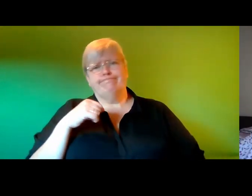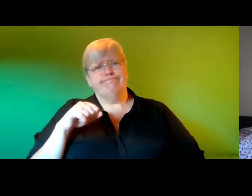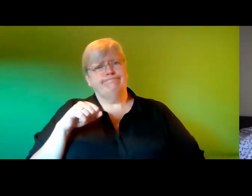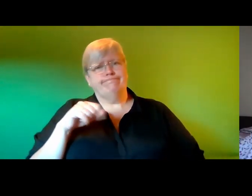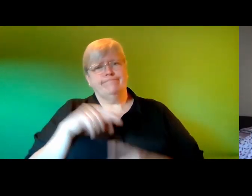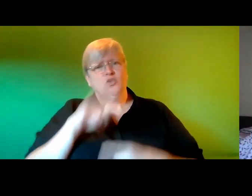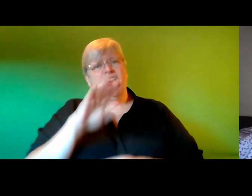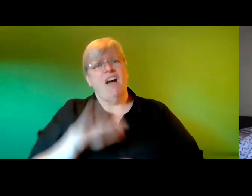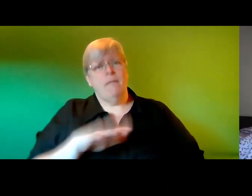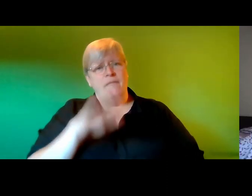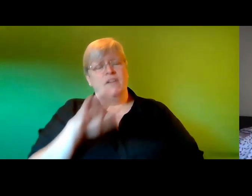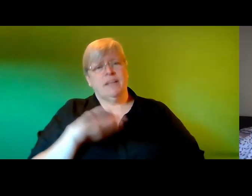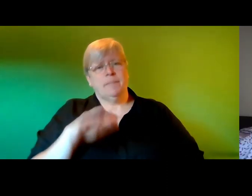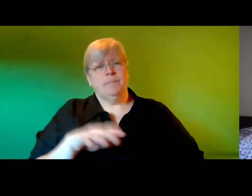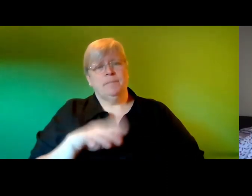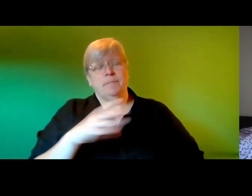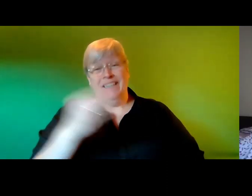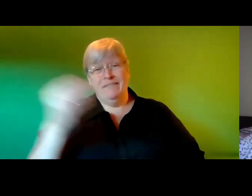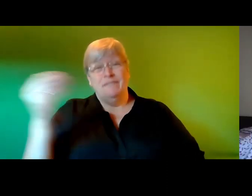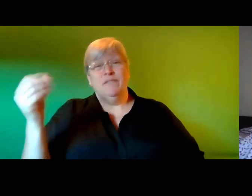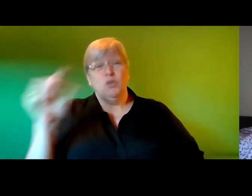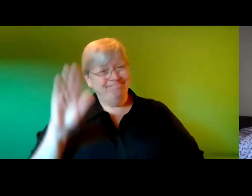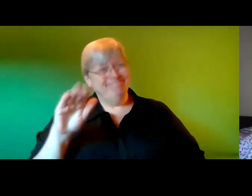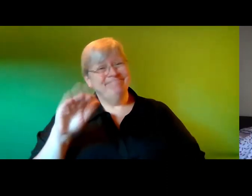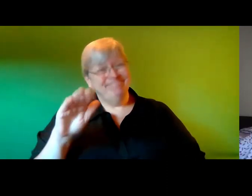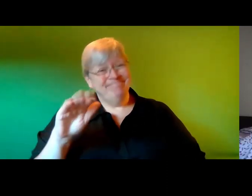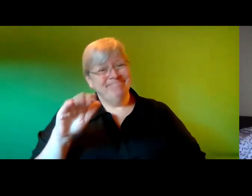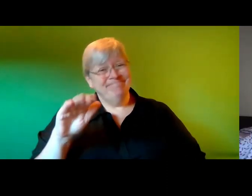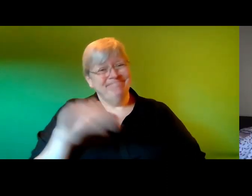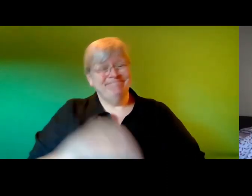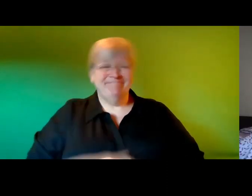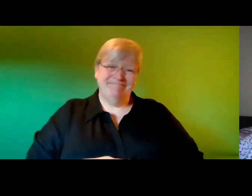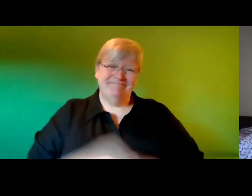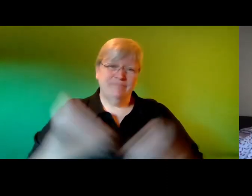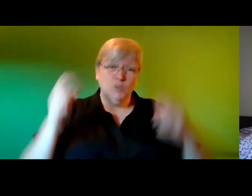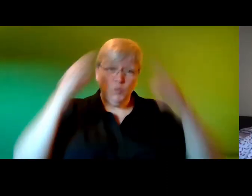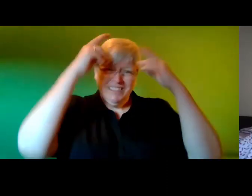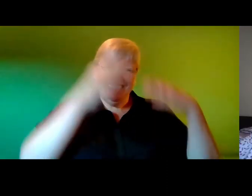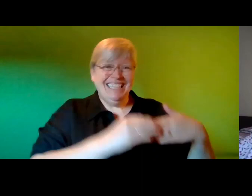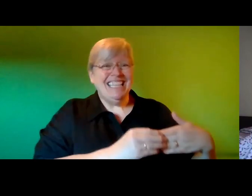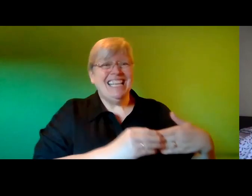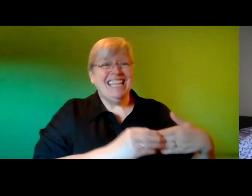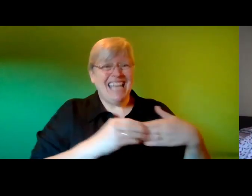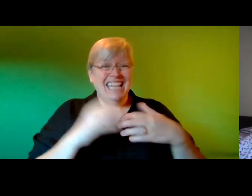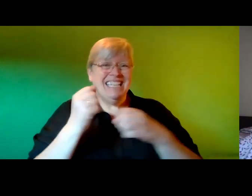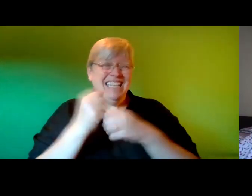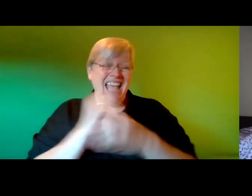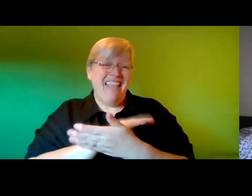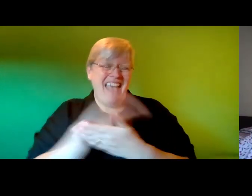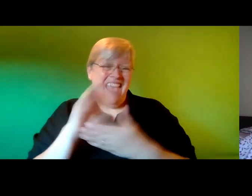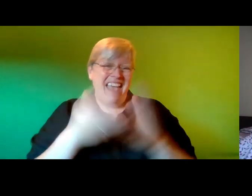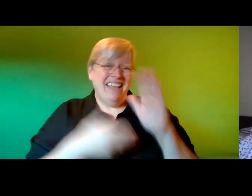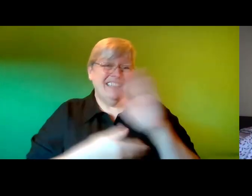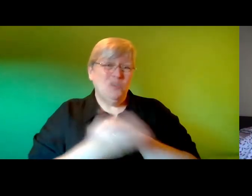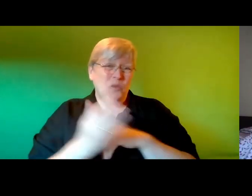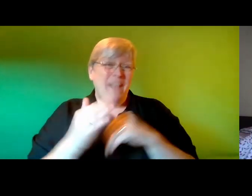after a few sympathetic pats on his muscular arm the wizard started to guide galahad too dismayed to notice towards